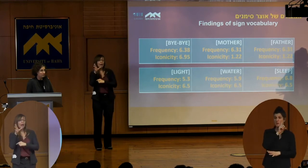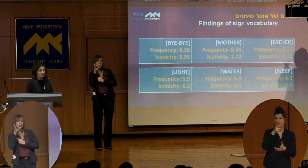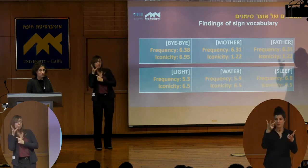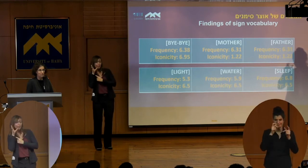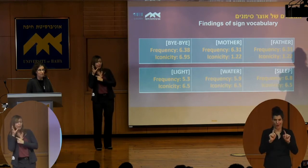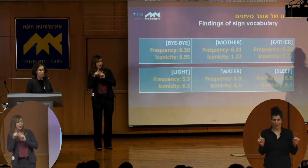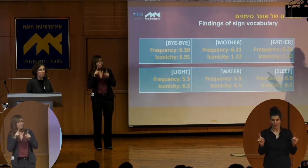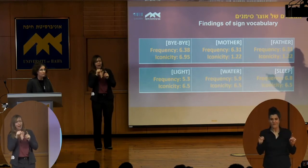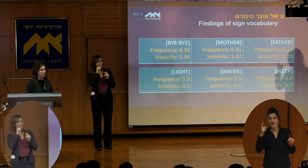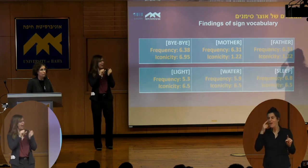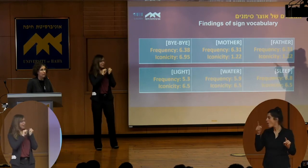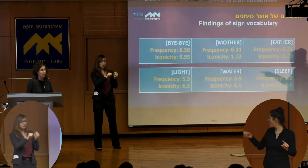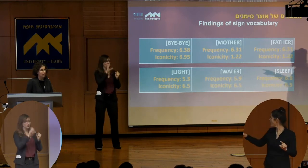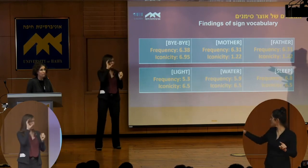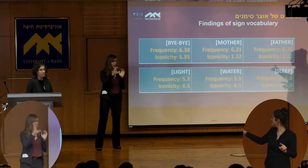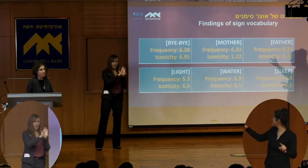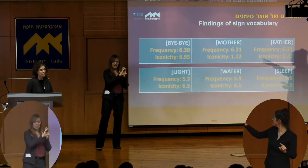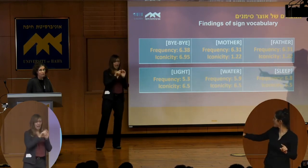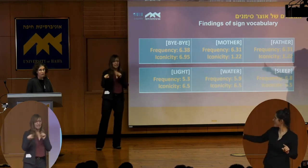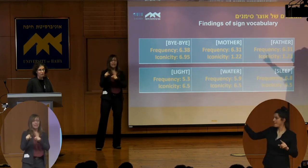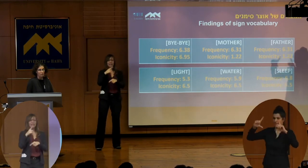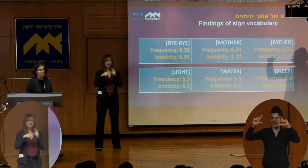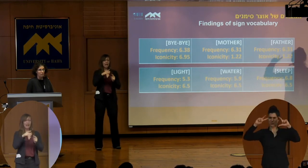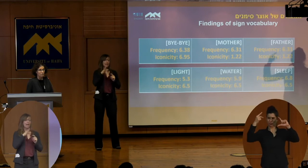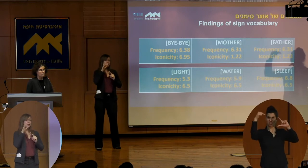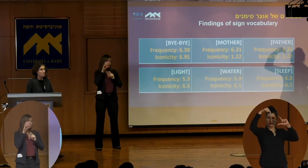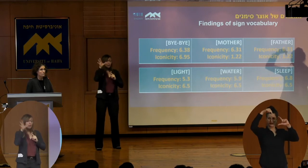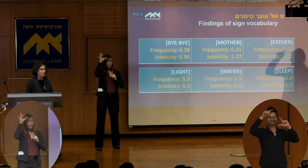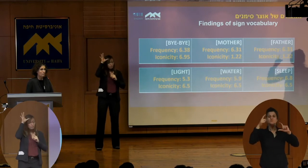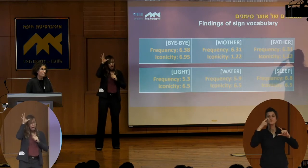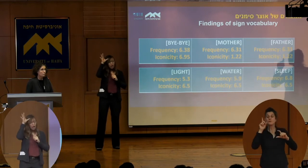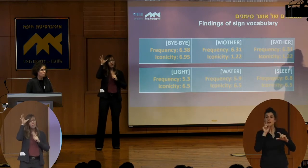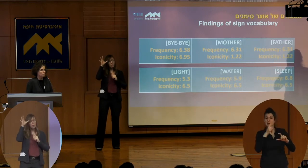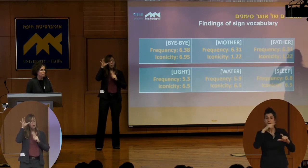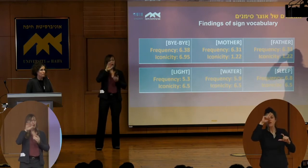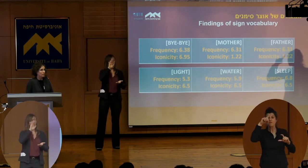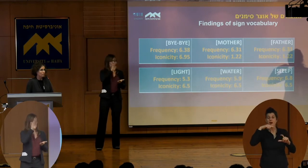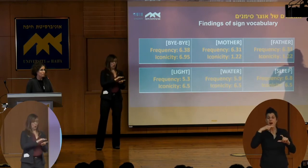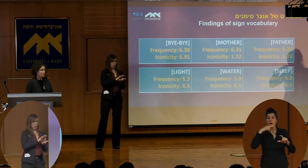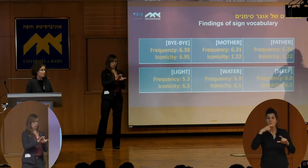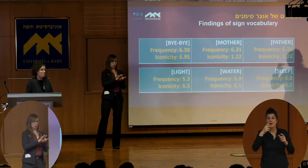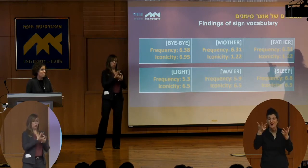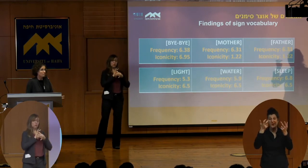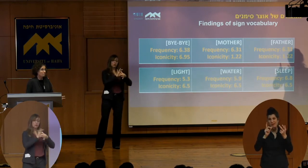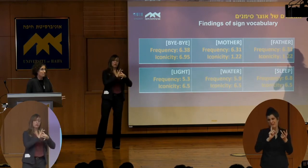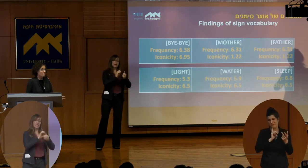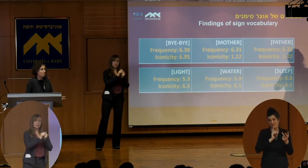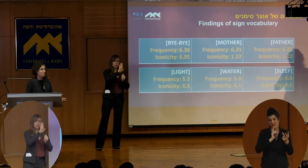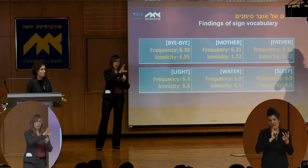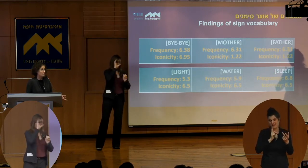You see the sign for mother and for father received low scores in iconicity. Mother and father are not